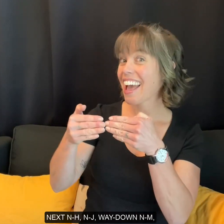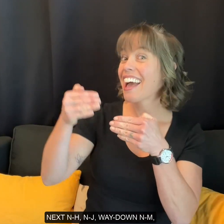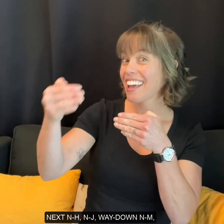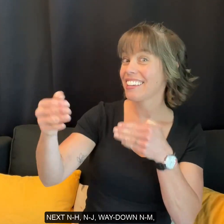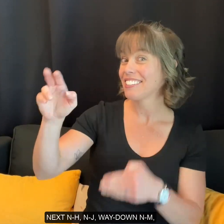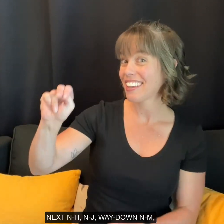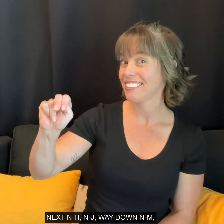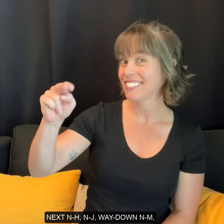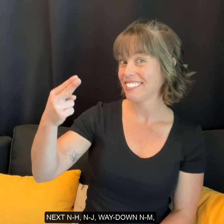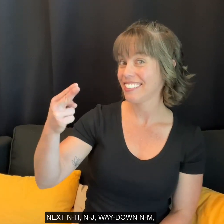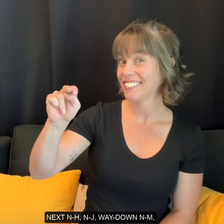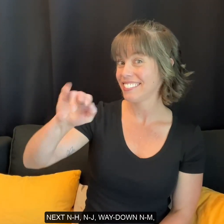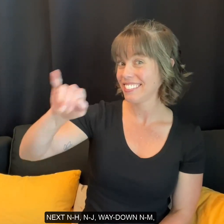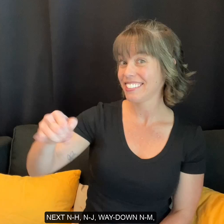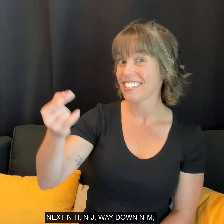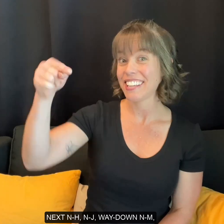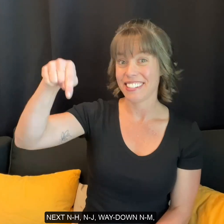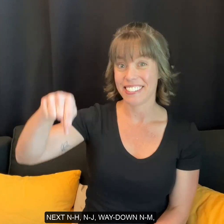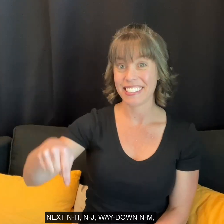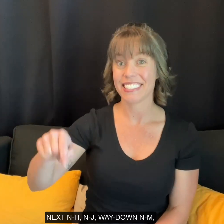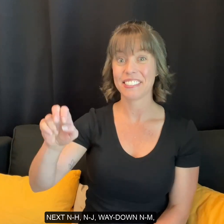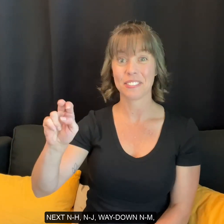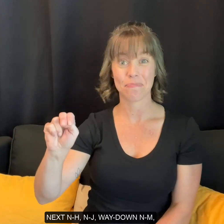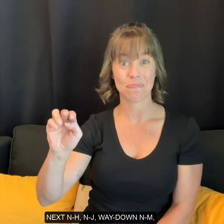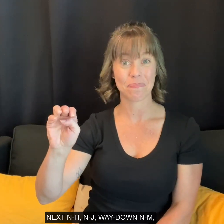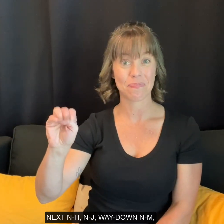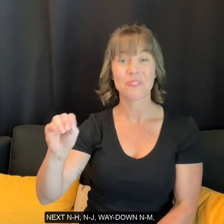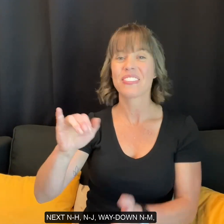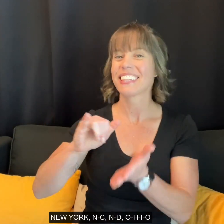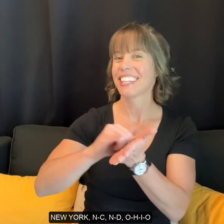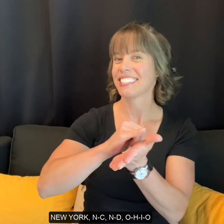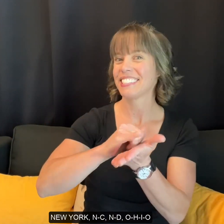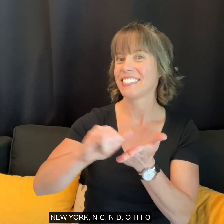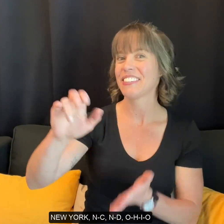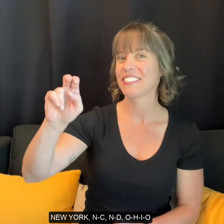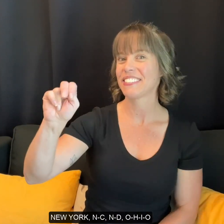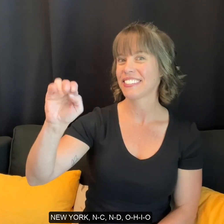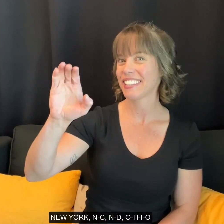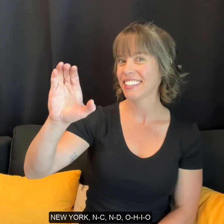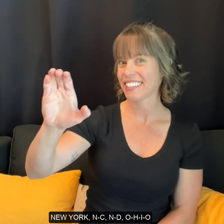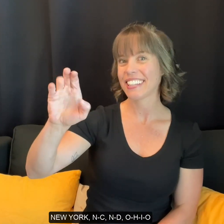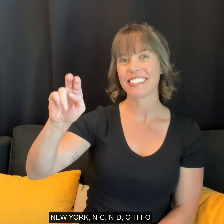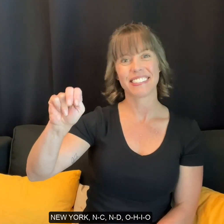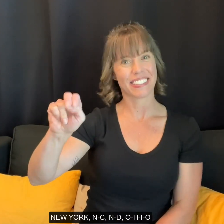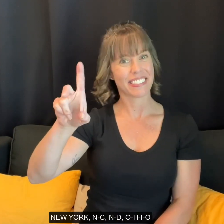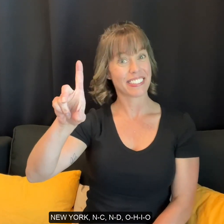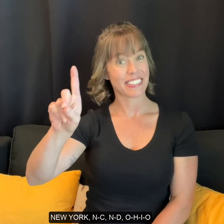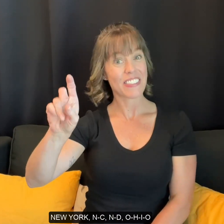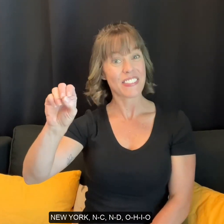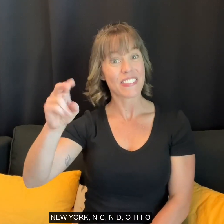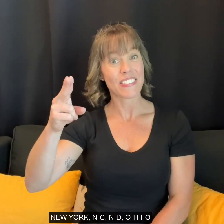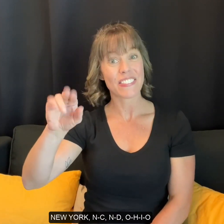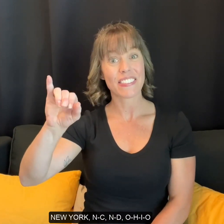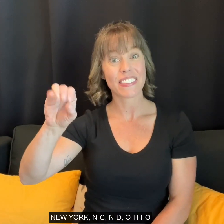There's New Hampshire and New Jersey, and way down to Mexico. There's New York, North Carolina, North Dakota, Ohio,